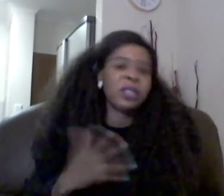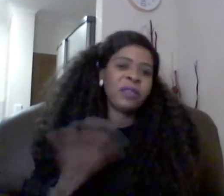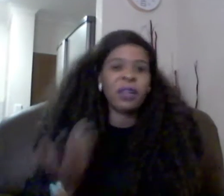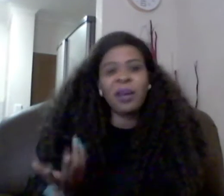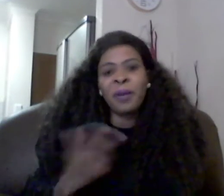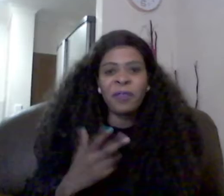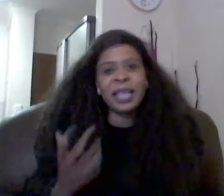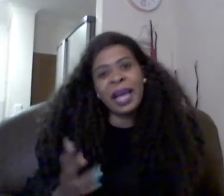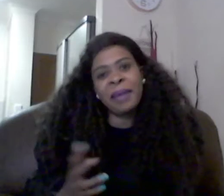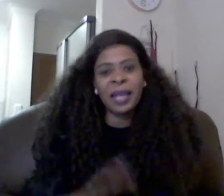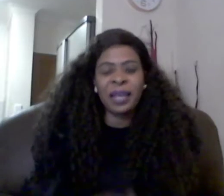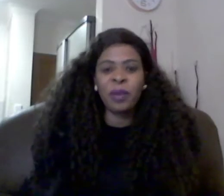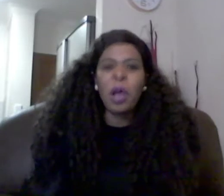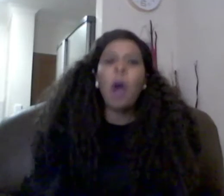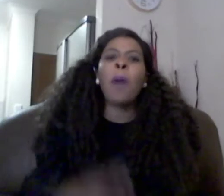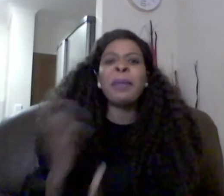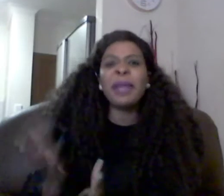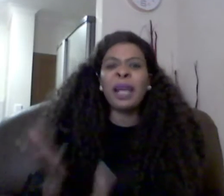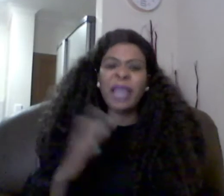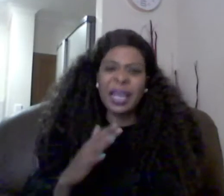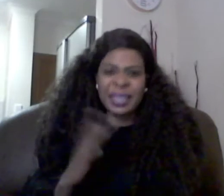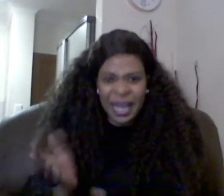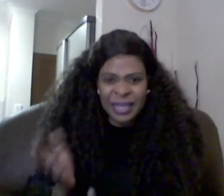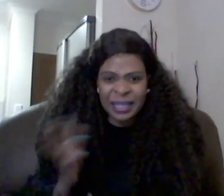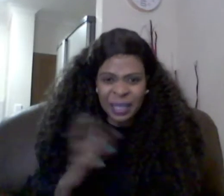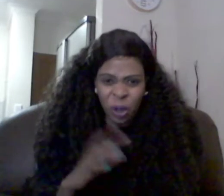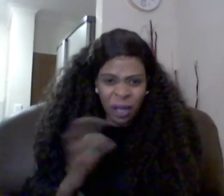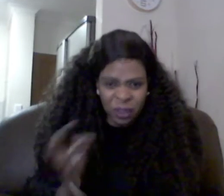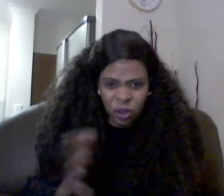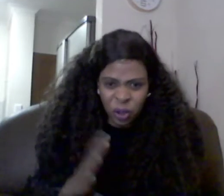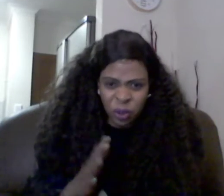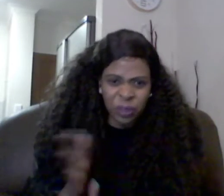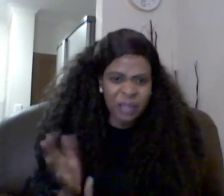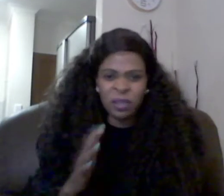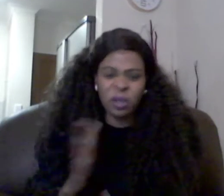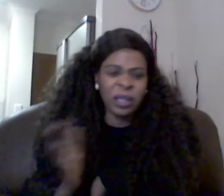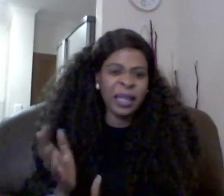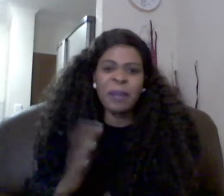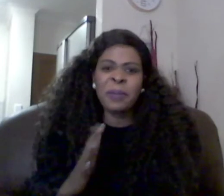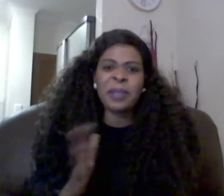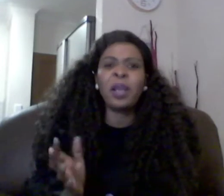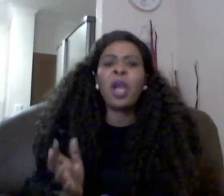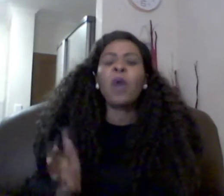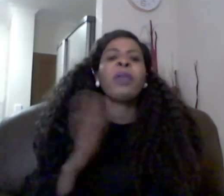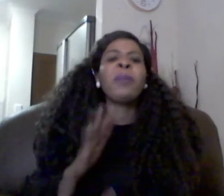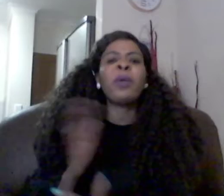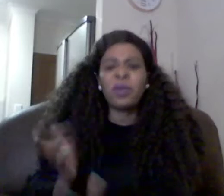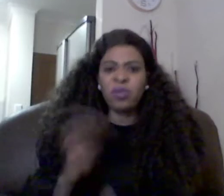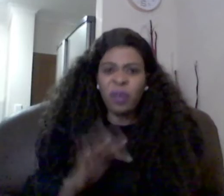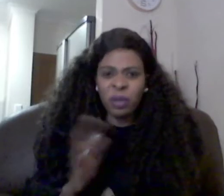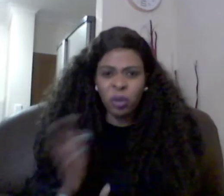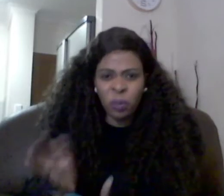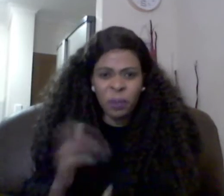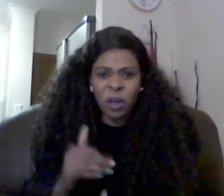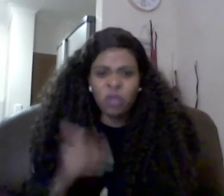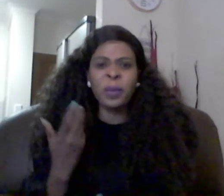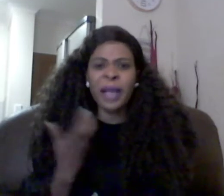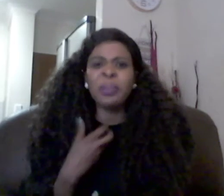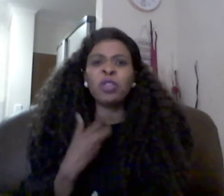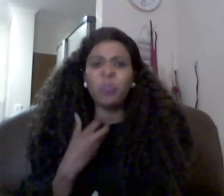develop over time hallelujah or maybe now there are signs that god has shown you but this is not the right person with me when i was traveling there will be boys will be coming to